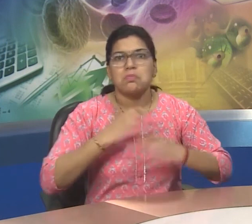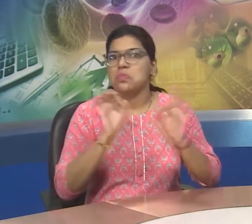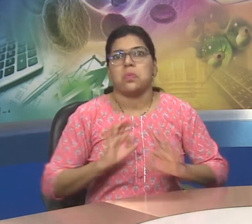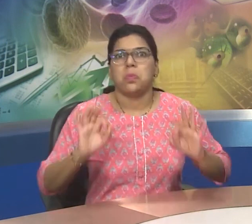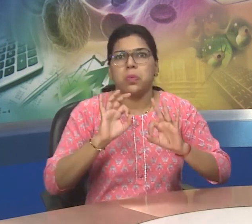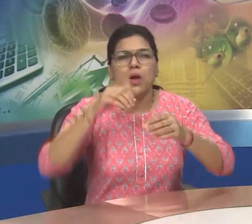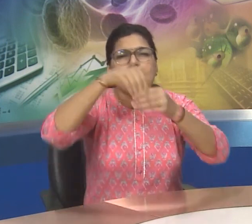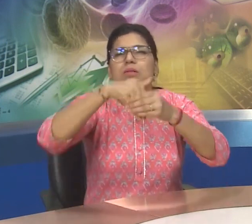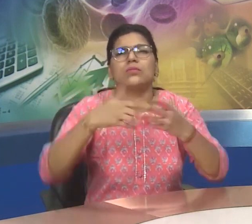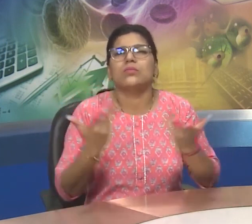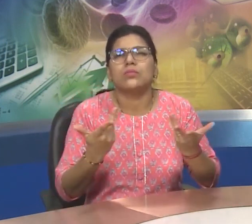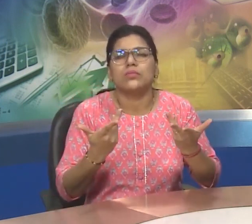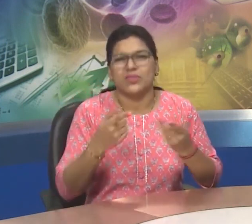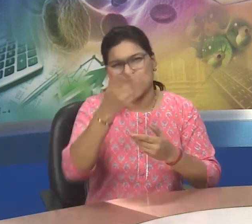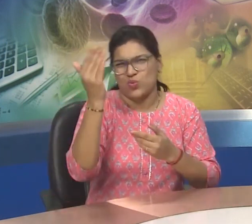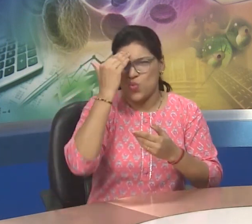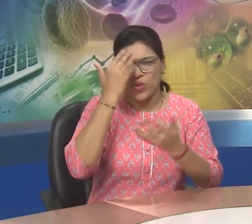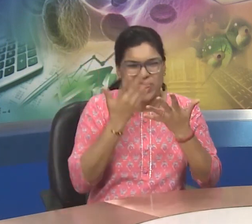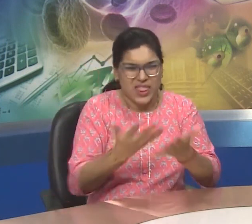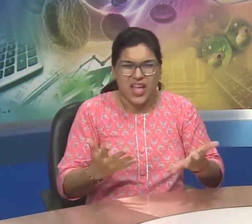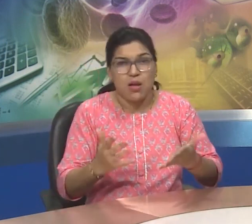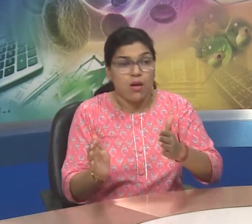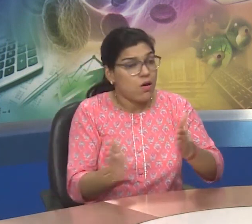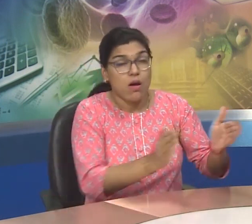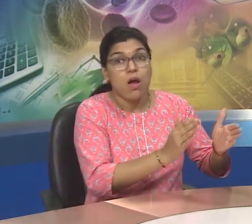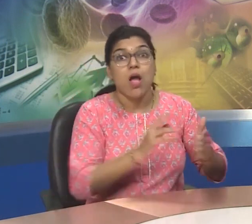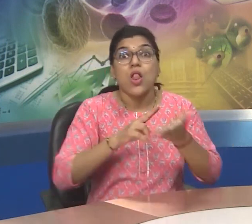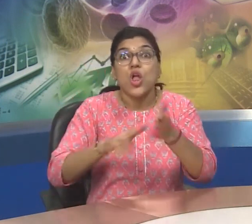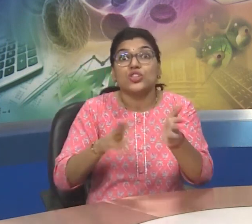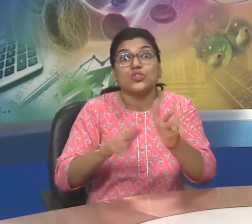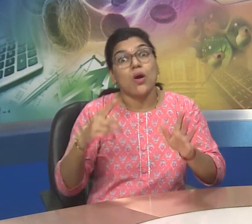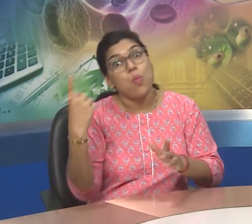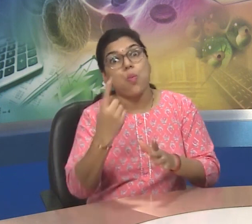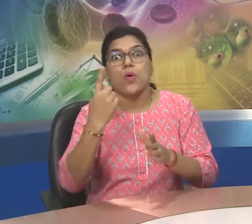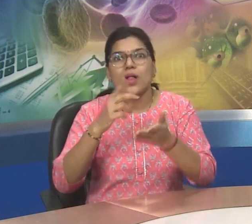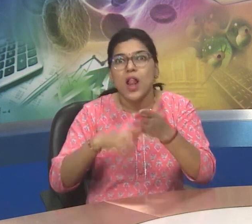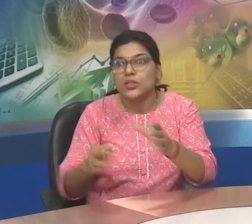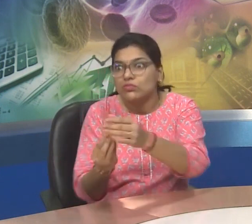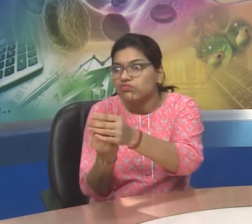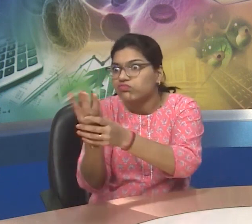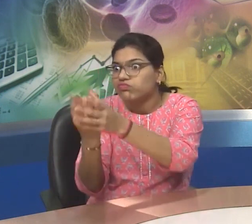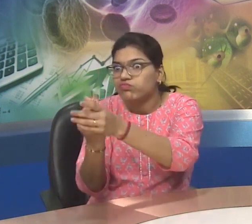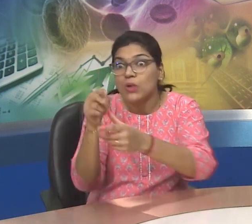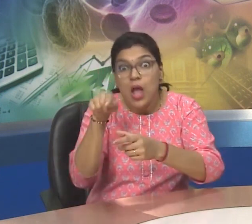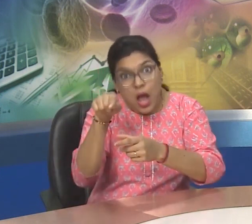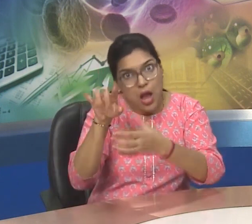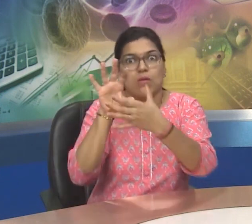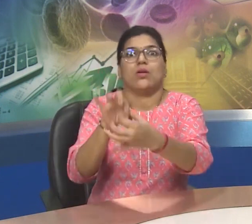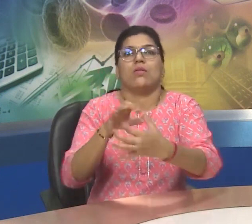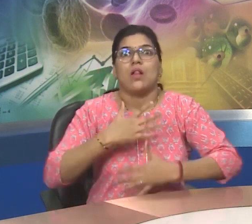Abiotic. abiotic is the group of things which cannot move from one place to another